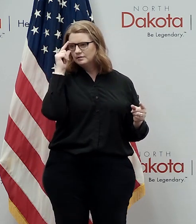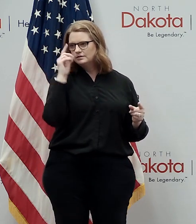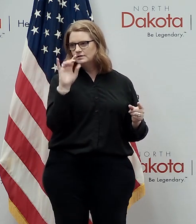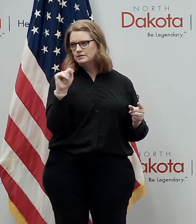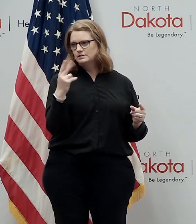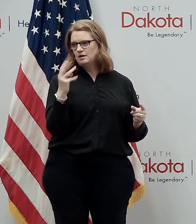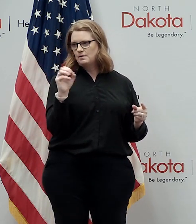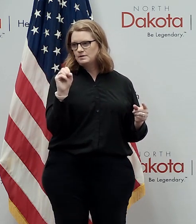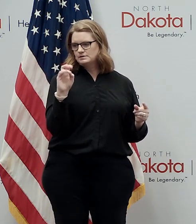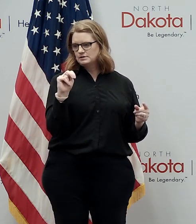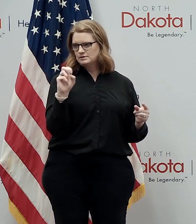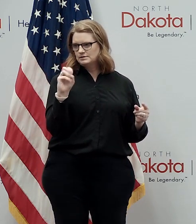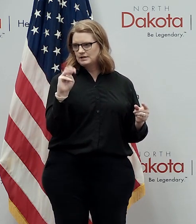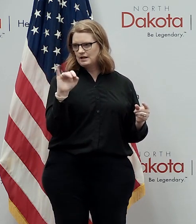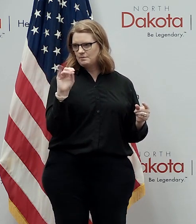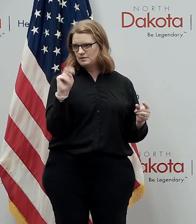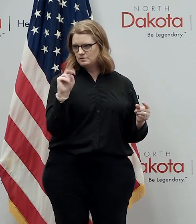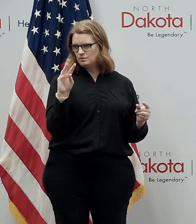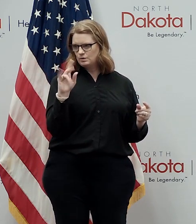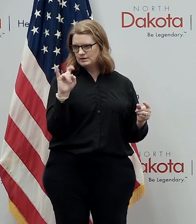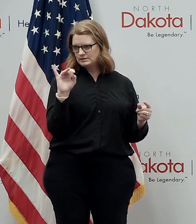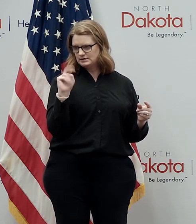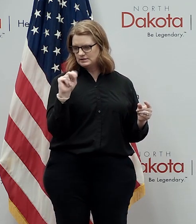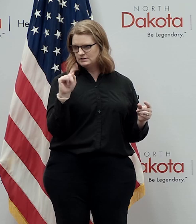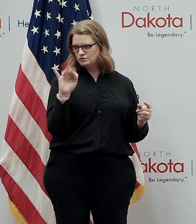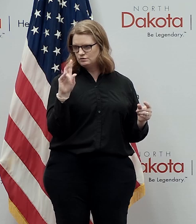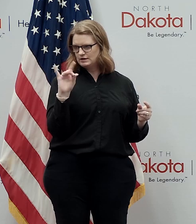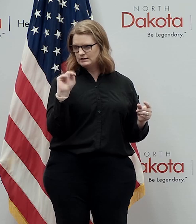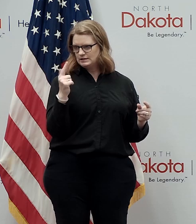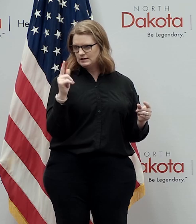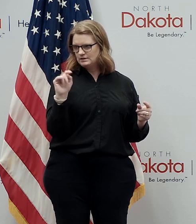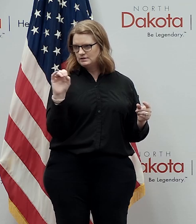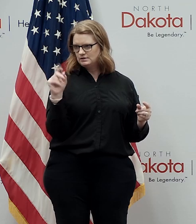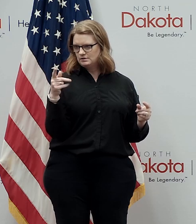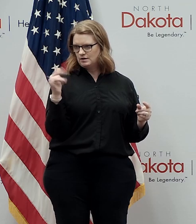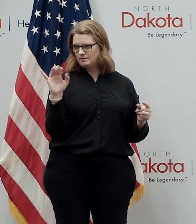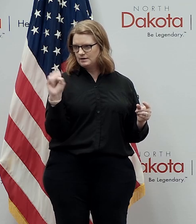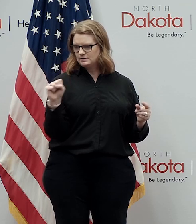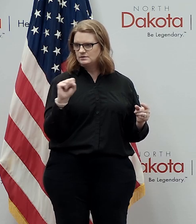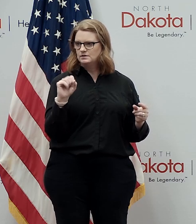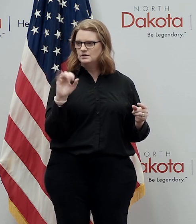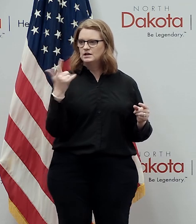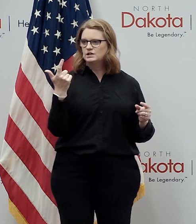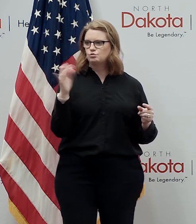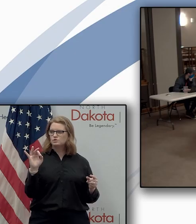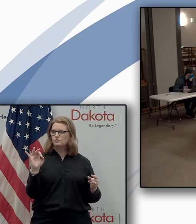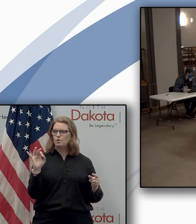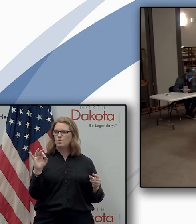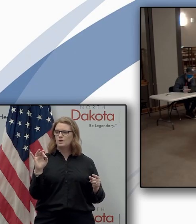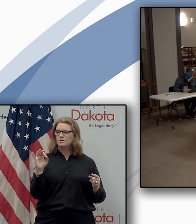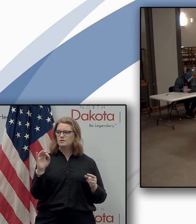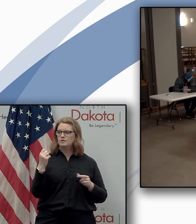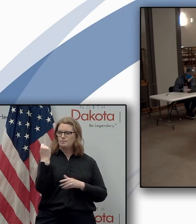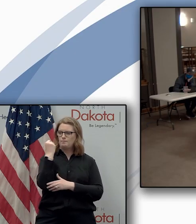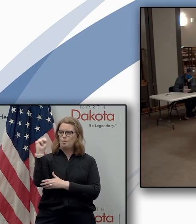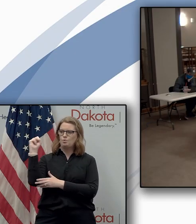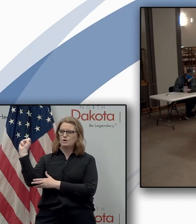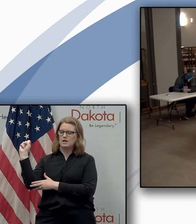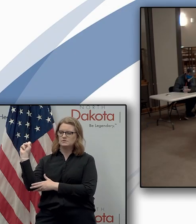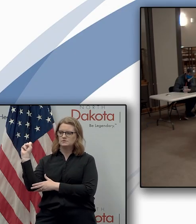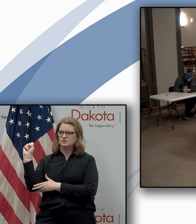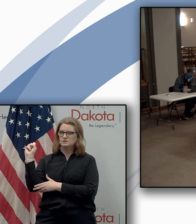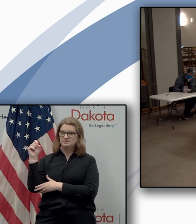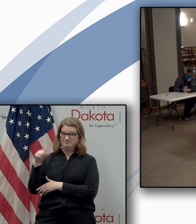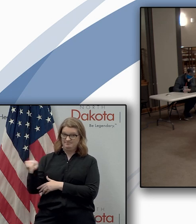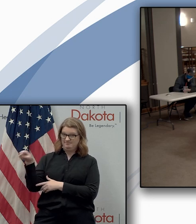thomas simon trending topics attendees at george floyd protests or demonstrations may not